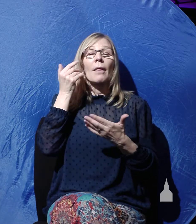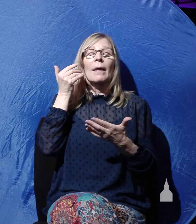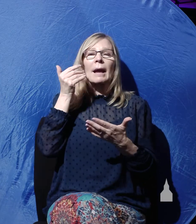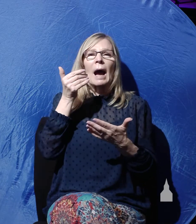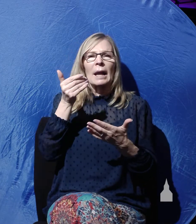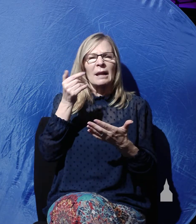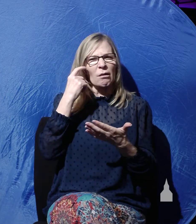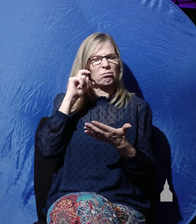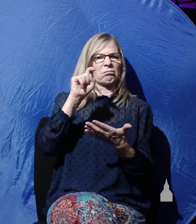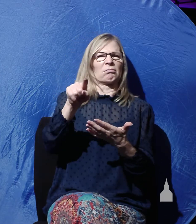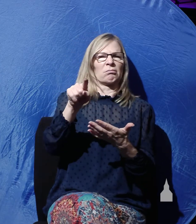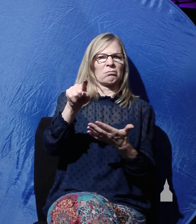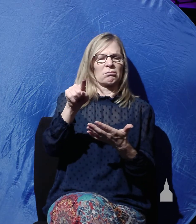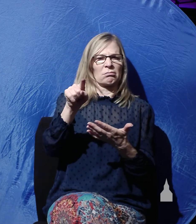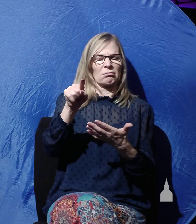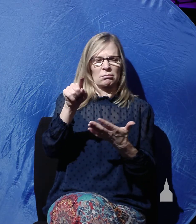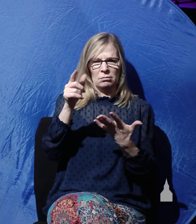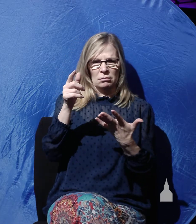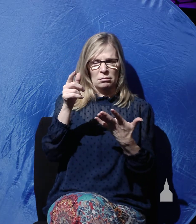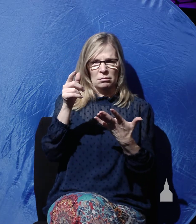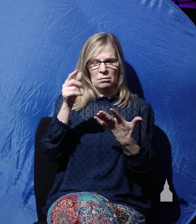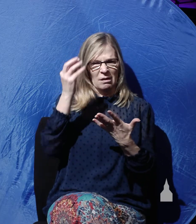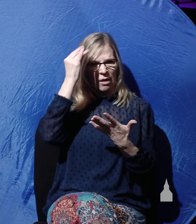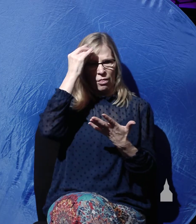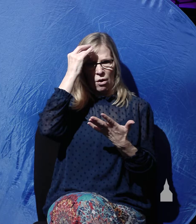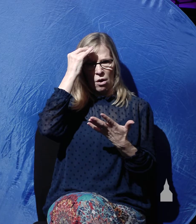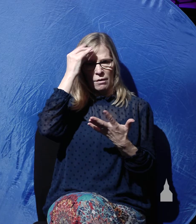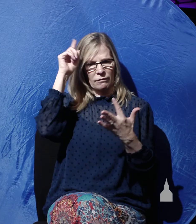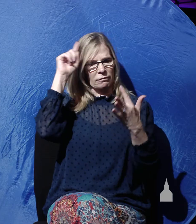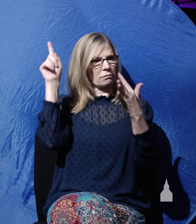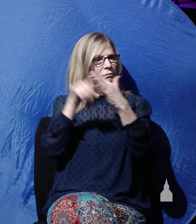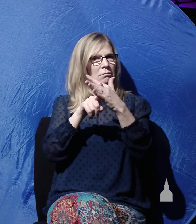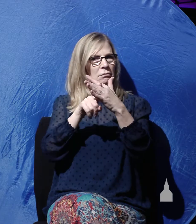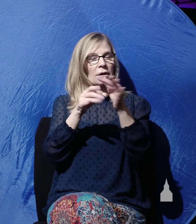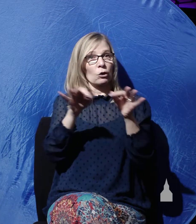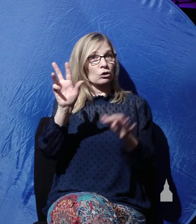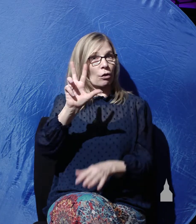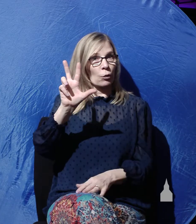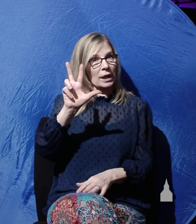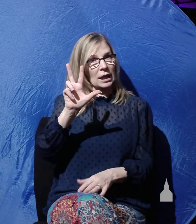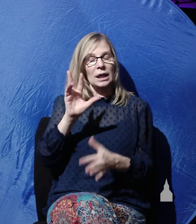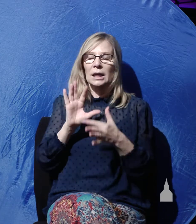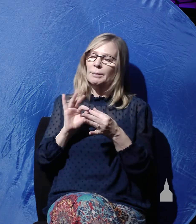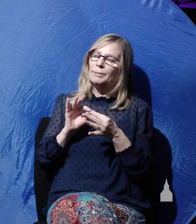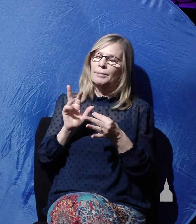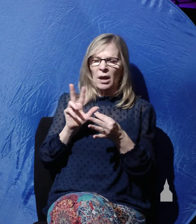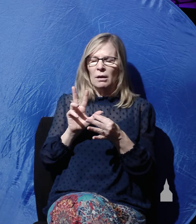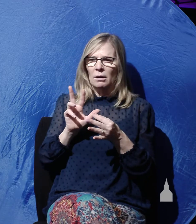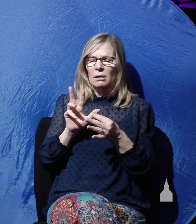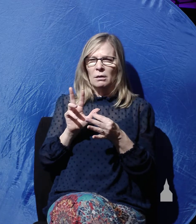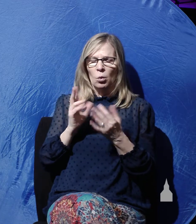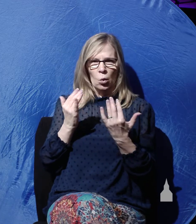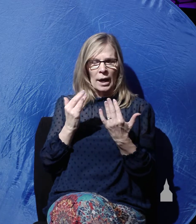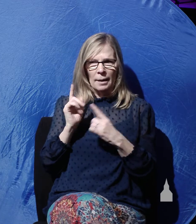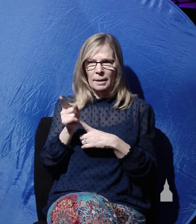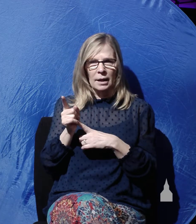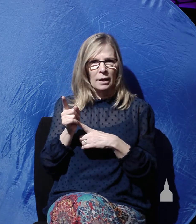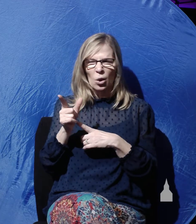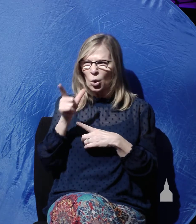notice that something occurred to them which they had not thought of before. Verse 3, they were saying to one another, who will roll away the stone for